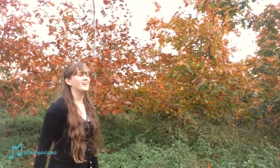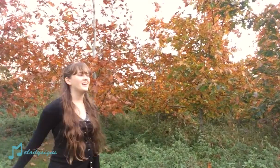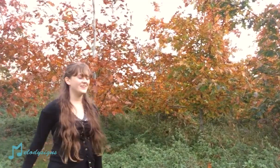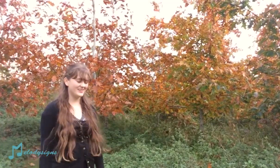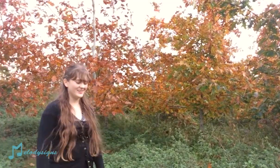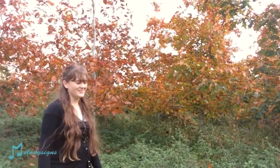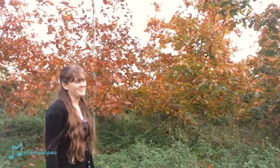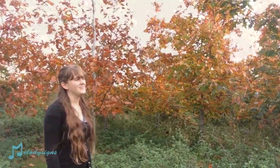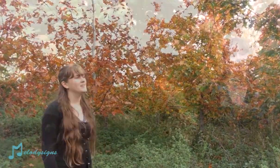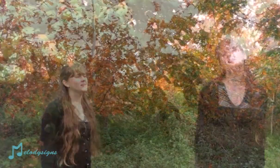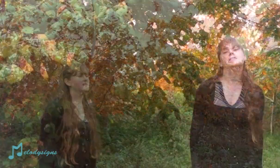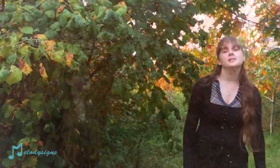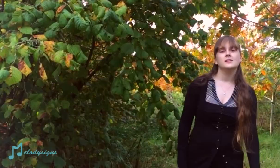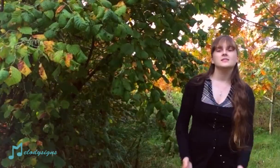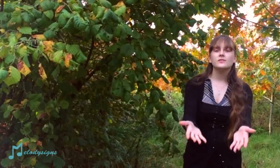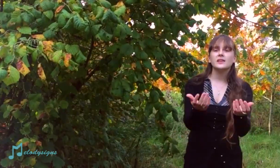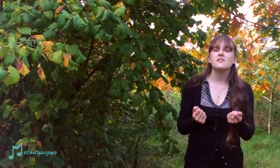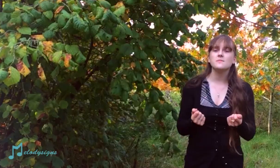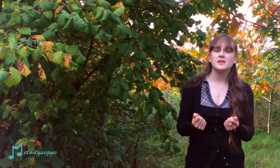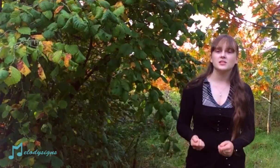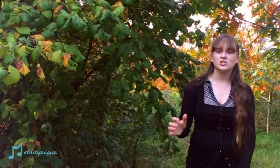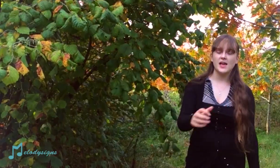you finally here and now